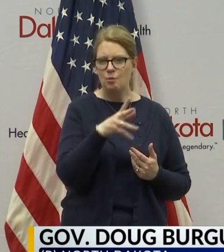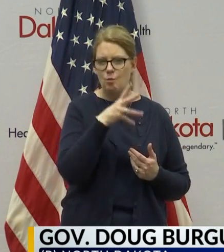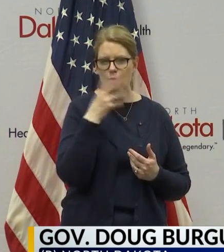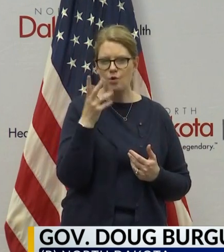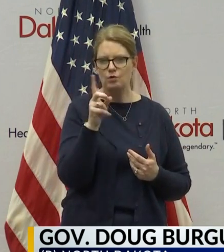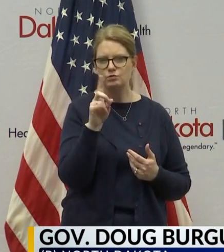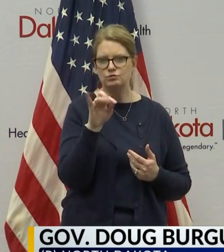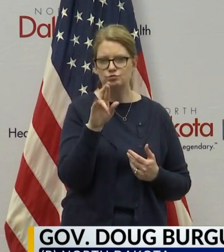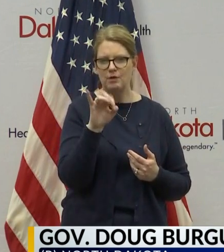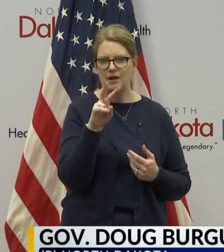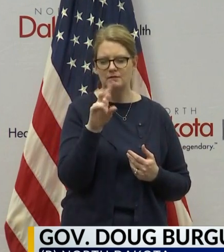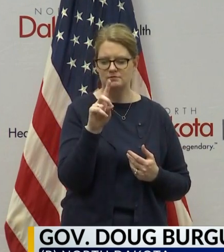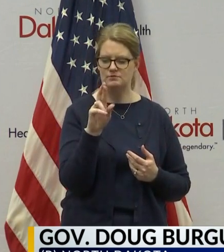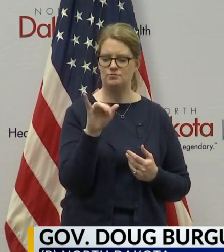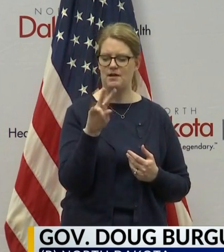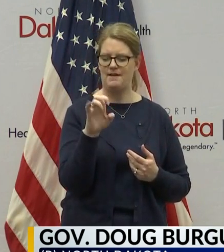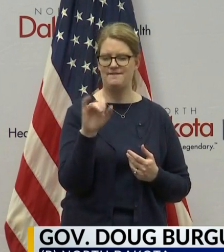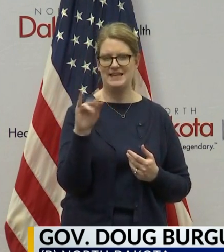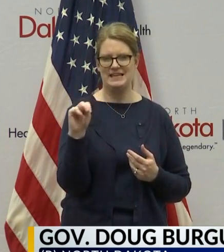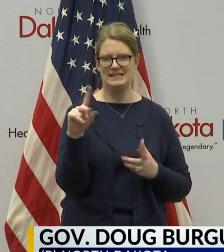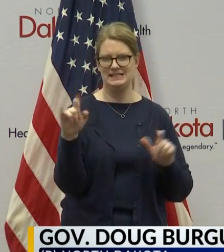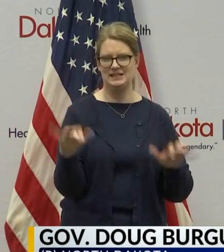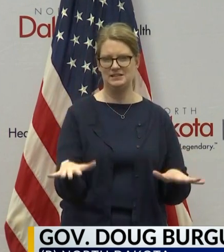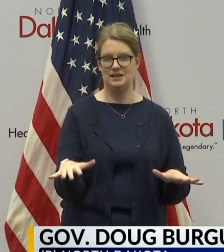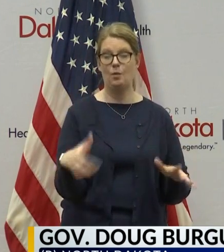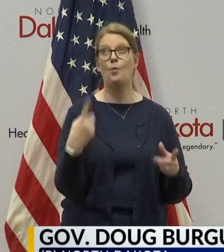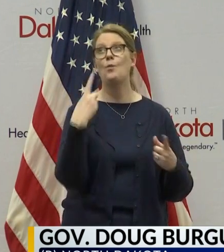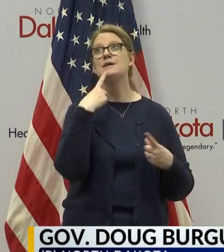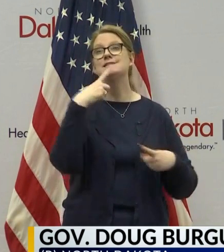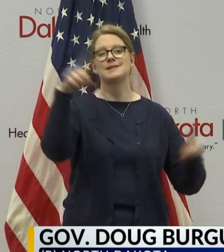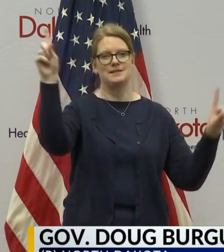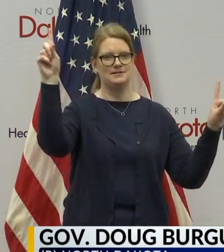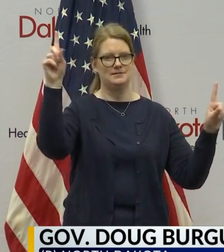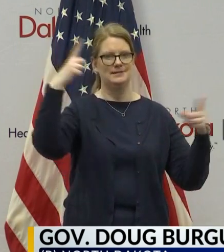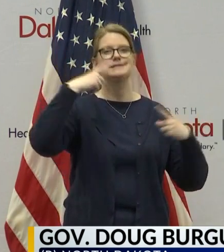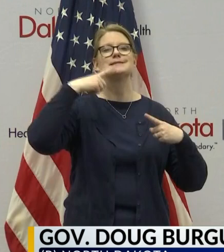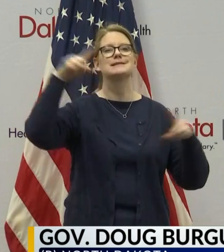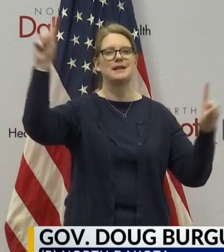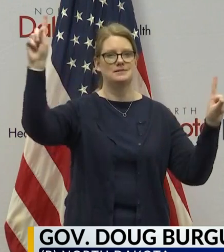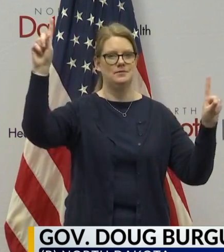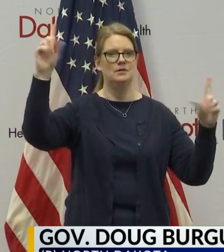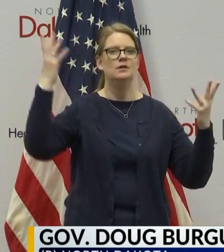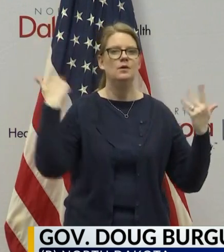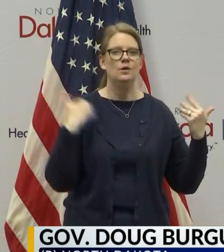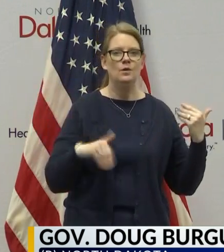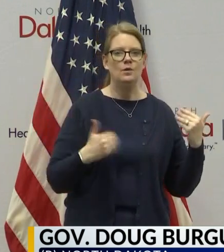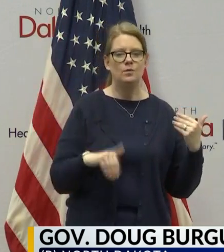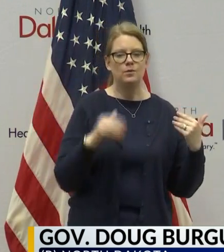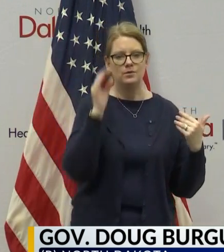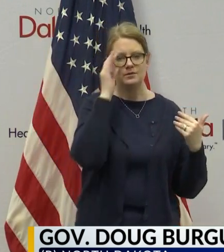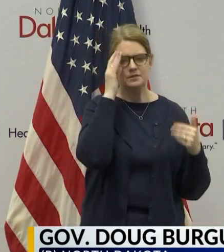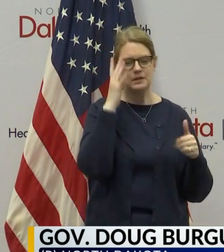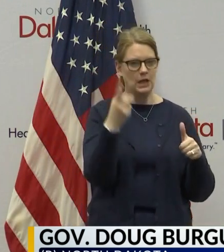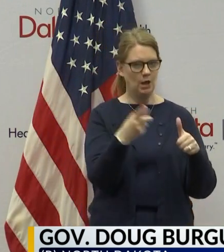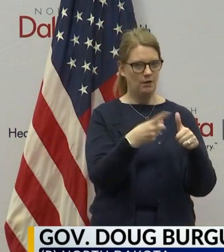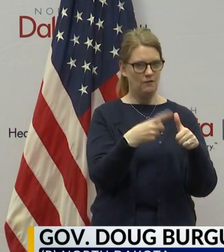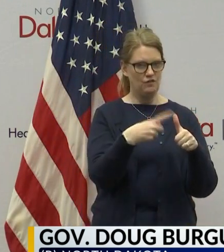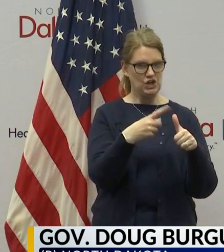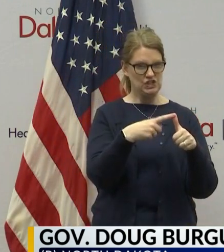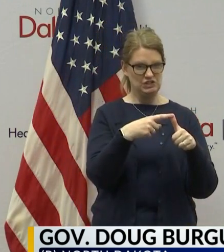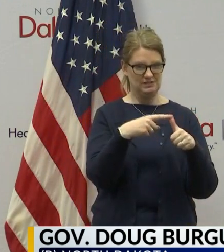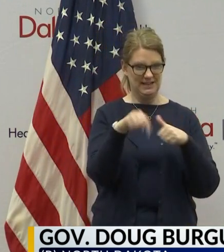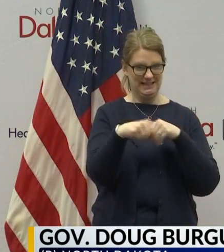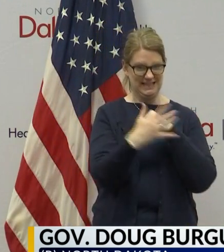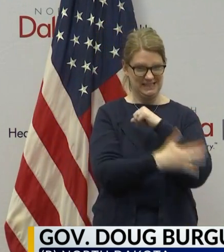was a success, so successful that it was oversubscribed. This is one of the first in the